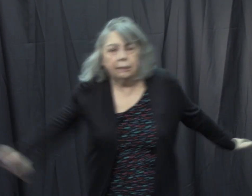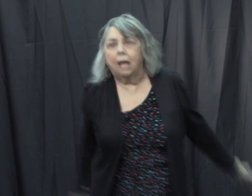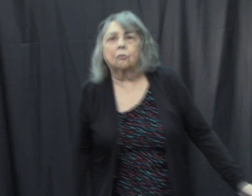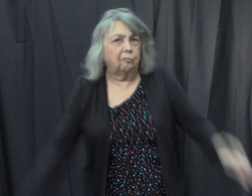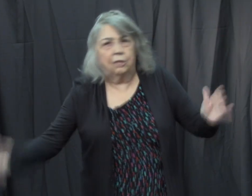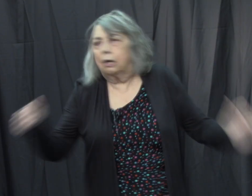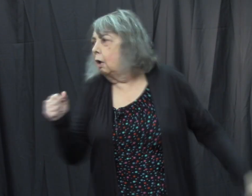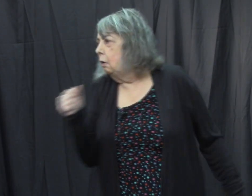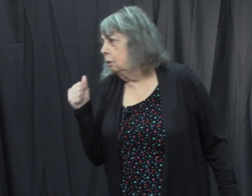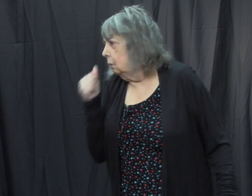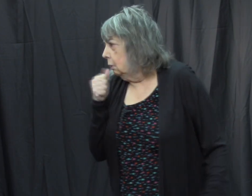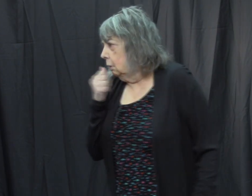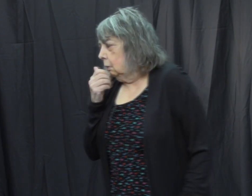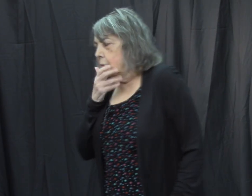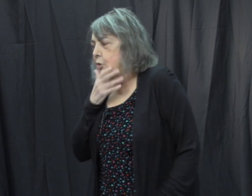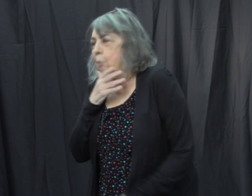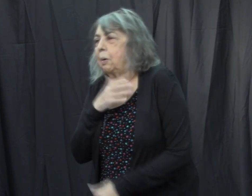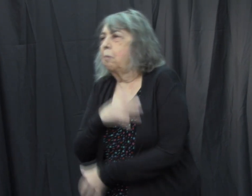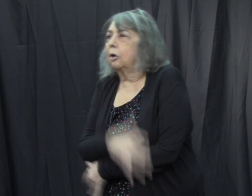out of the supermarket.